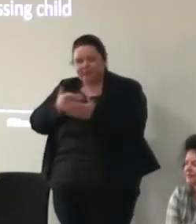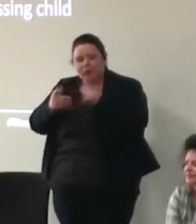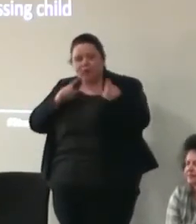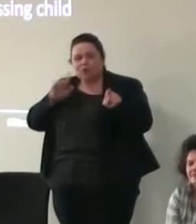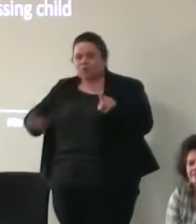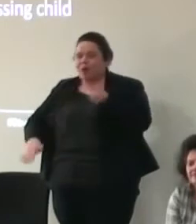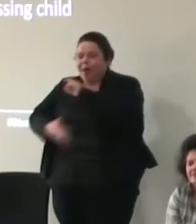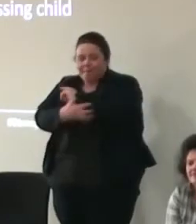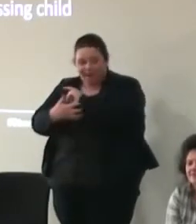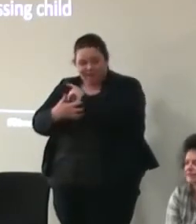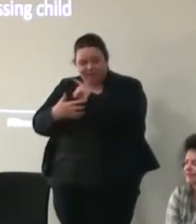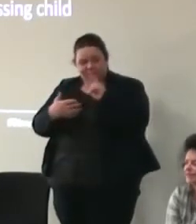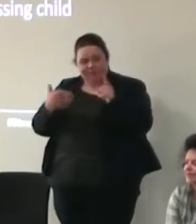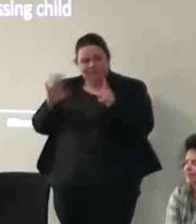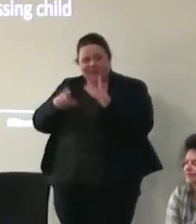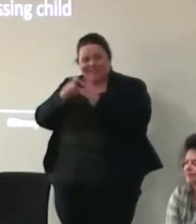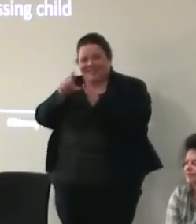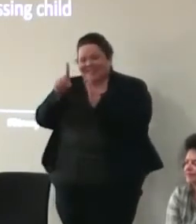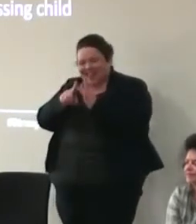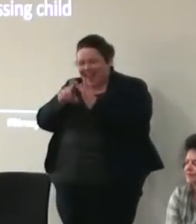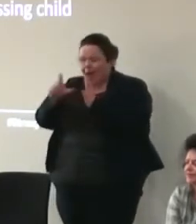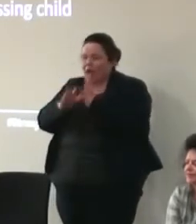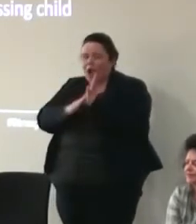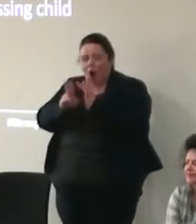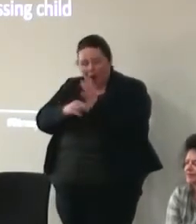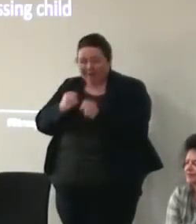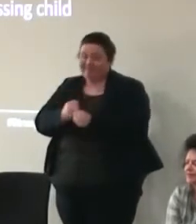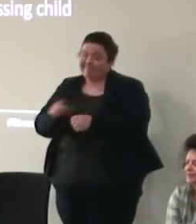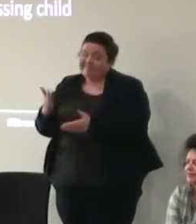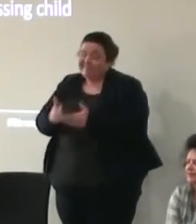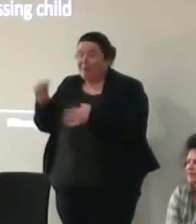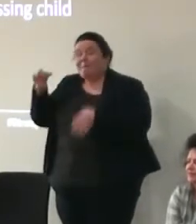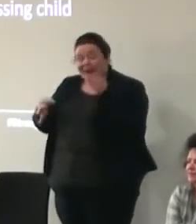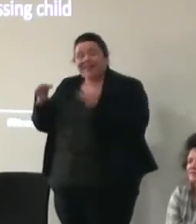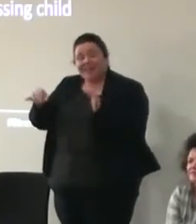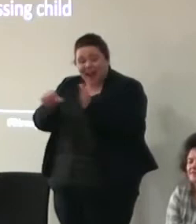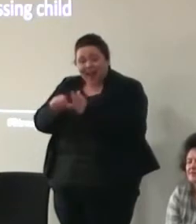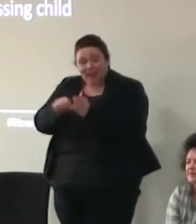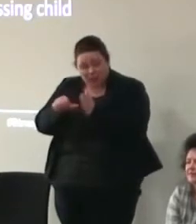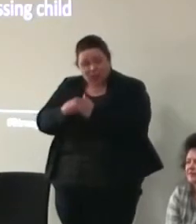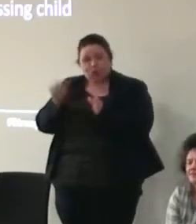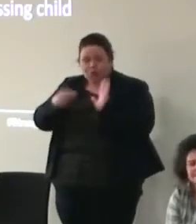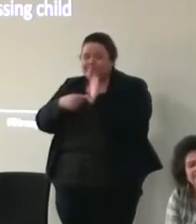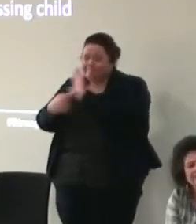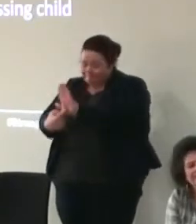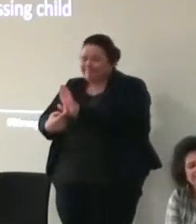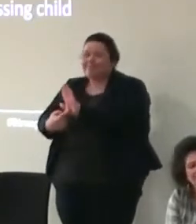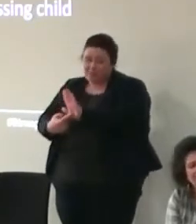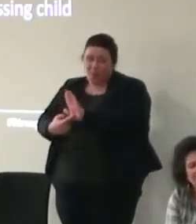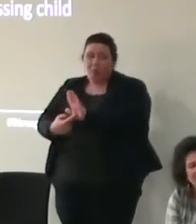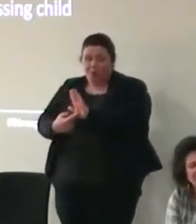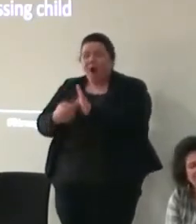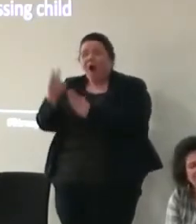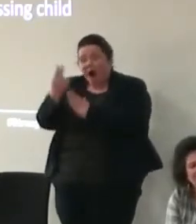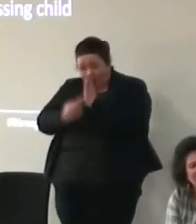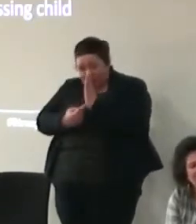from die coming child poverty is a political issue the arts can and should address political issues so yes artists